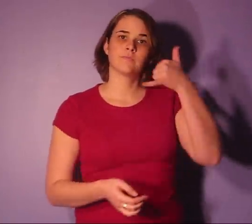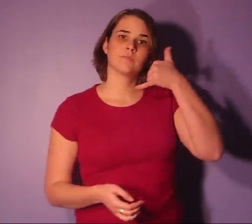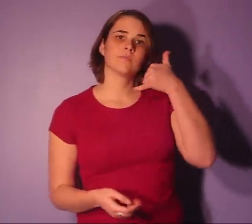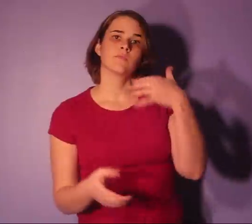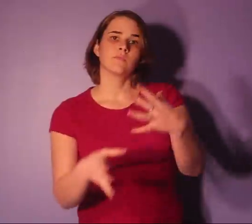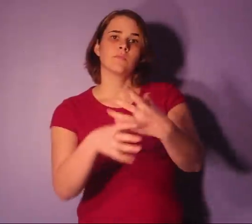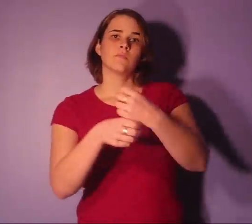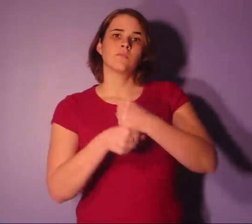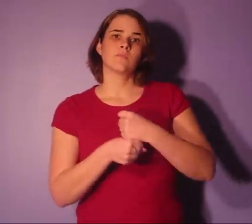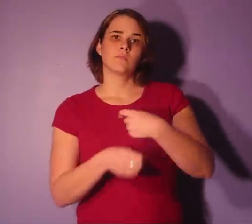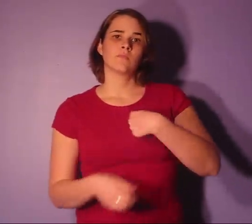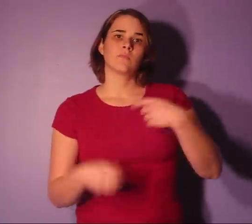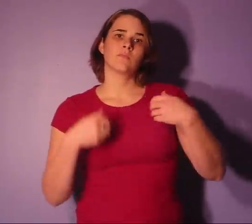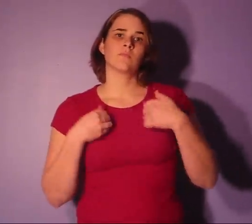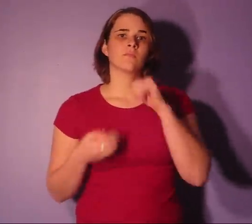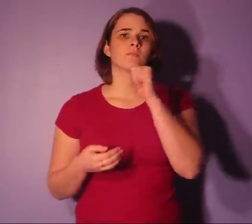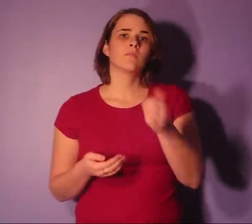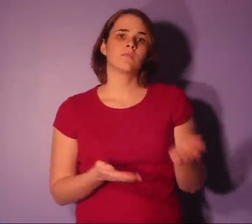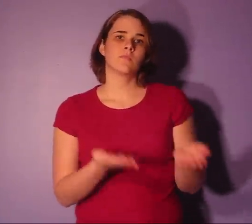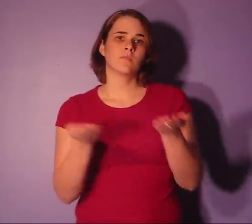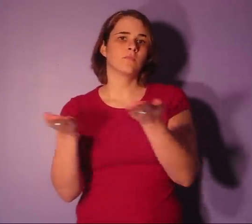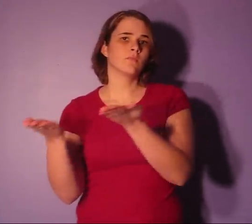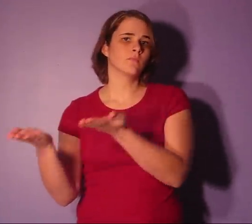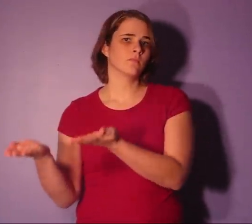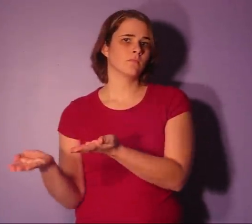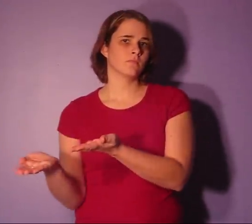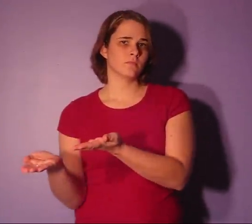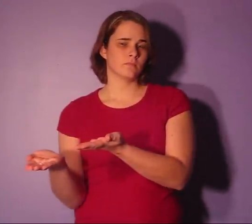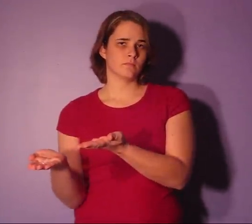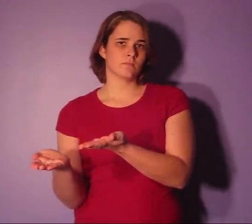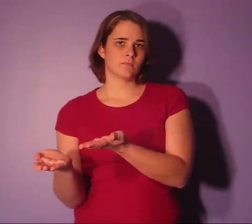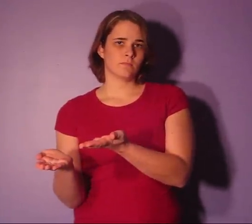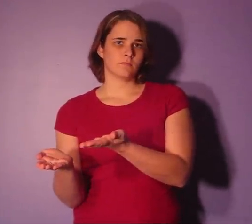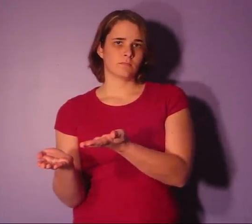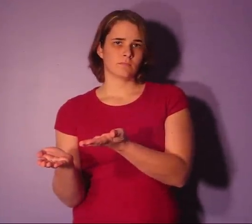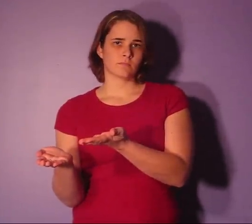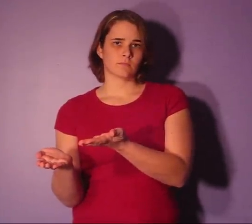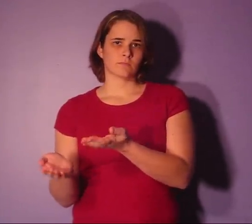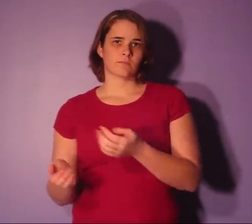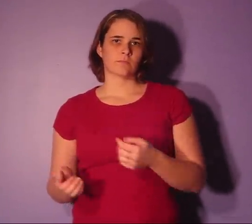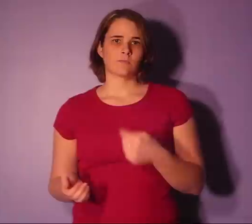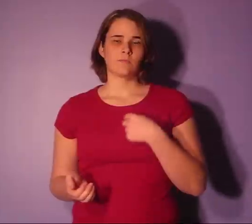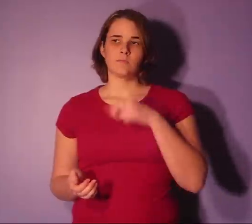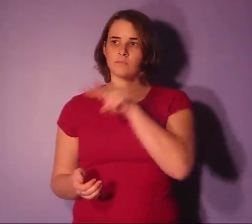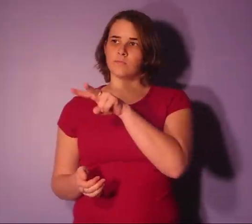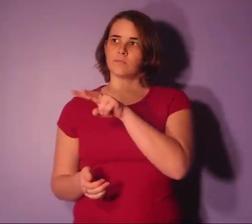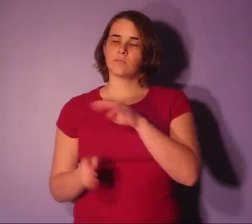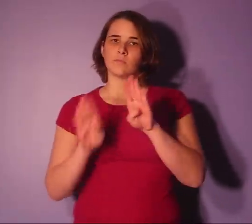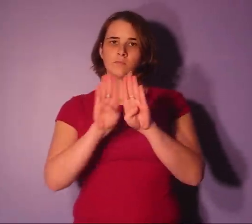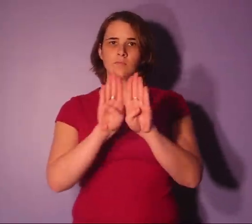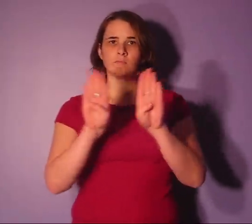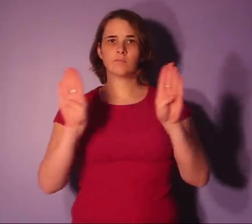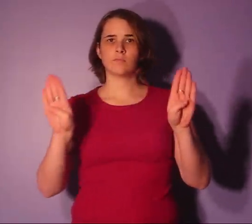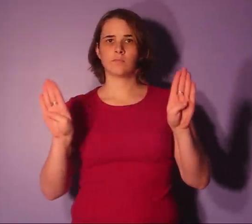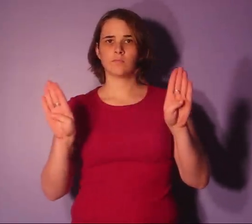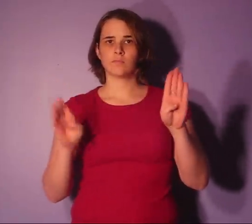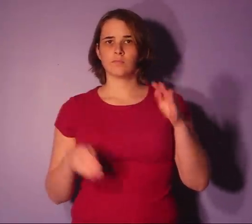call came I haven't moved I stare at the wall,